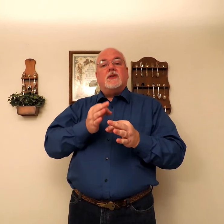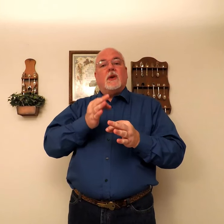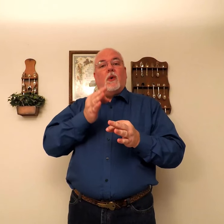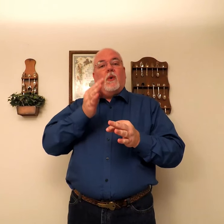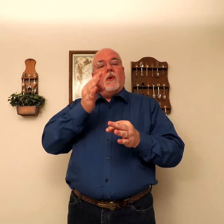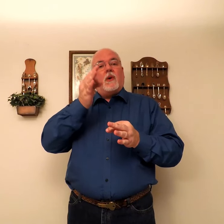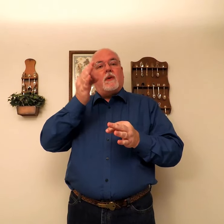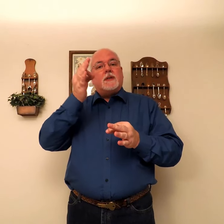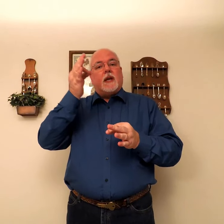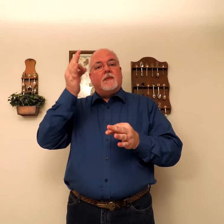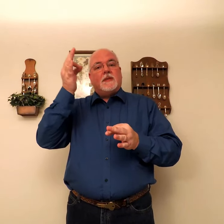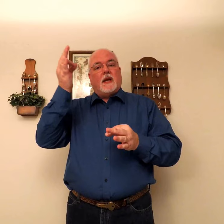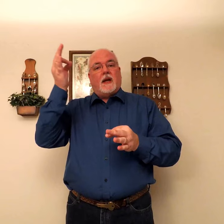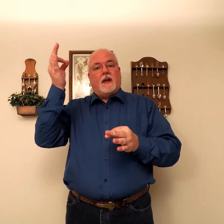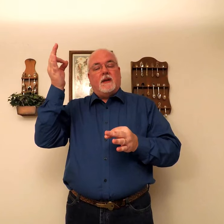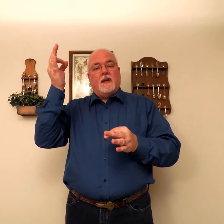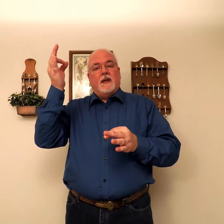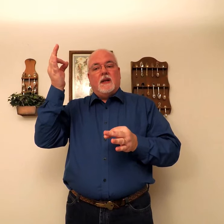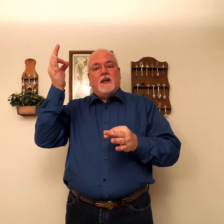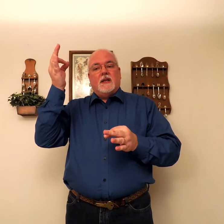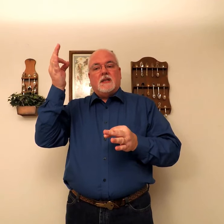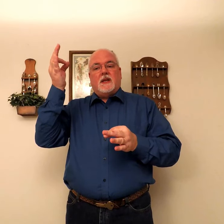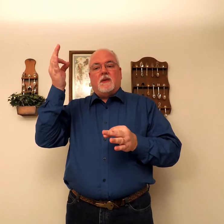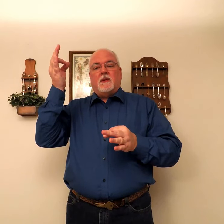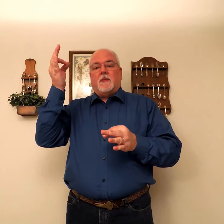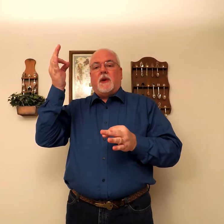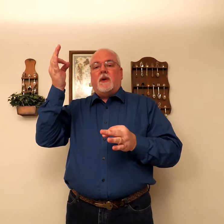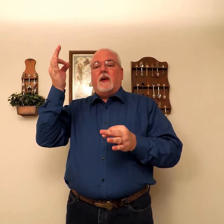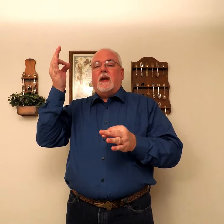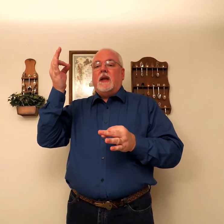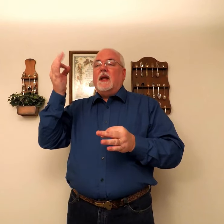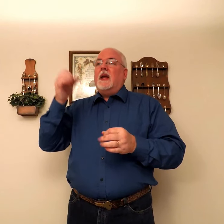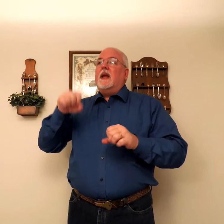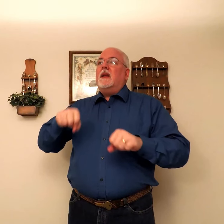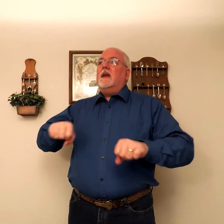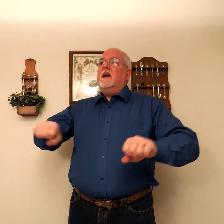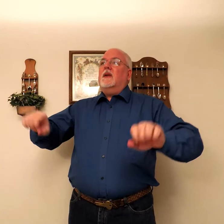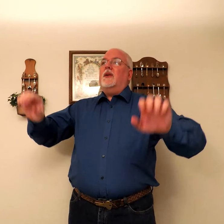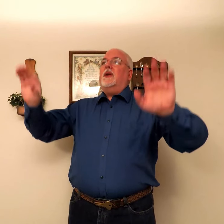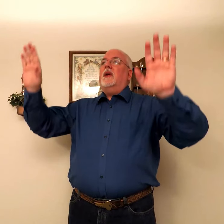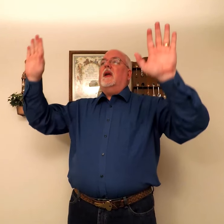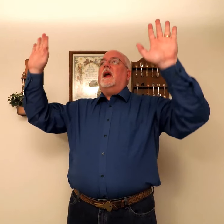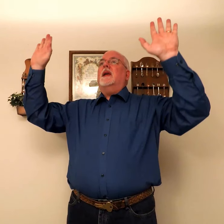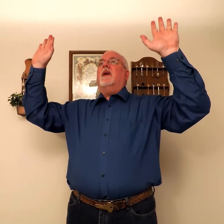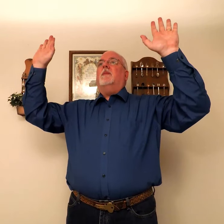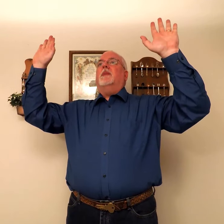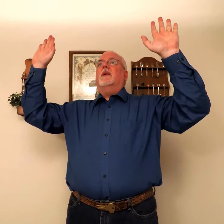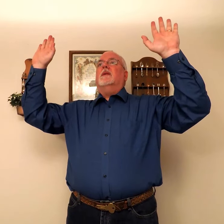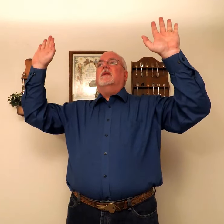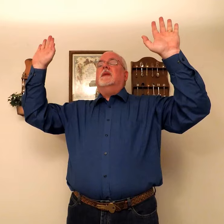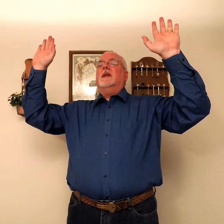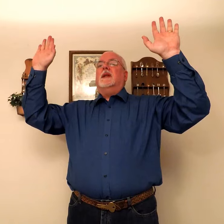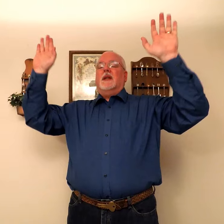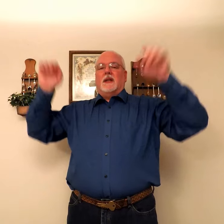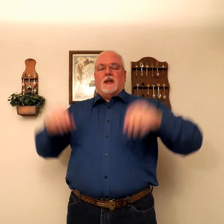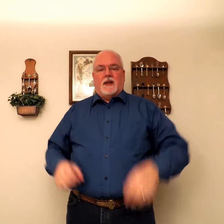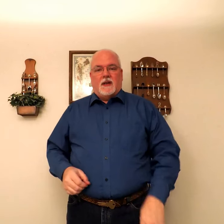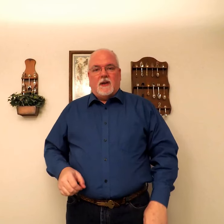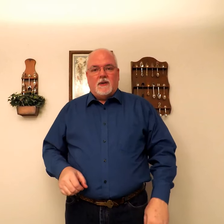soul. Are the same sign. Spirit. Spirit. Yield. I give up. You know.